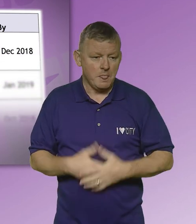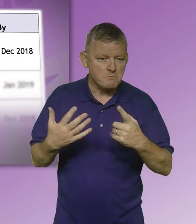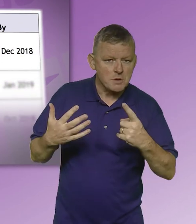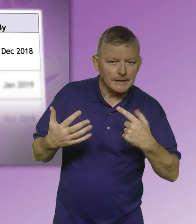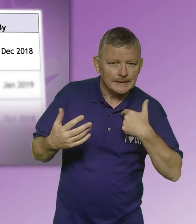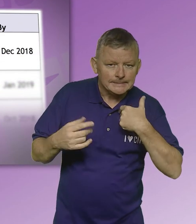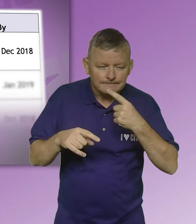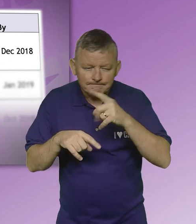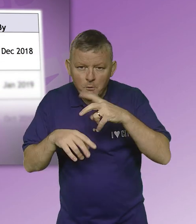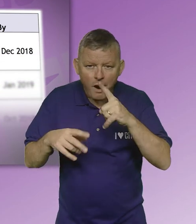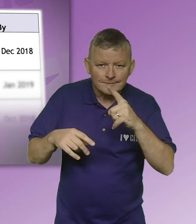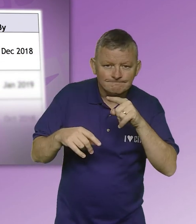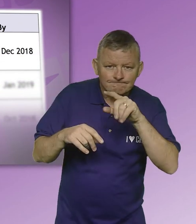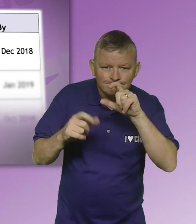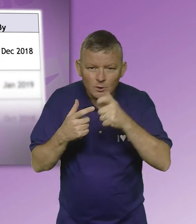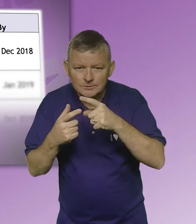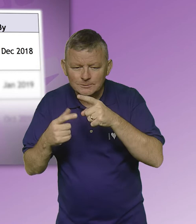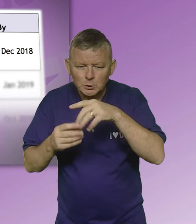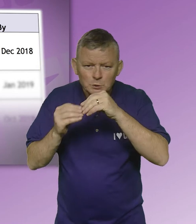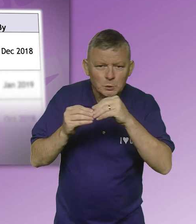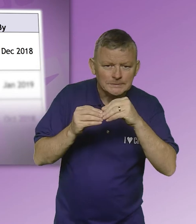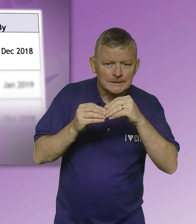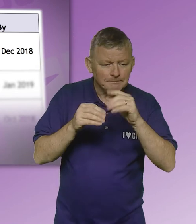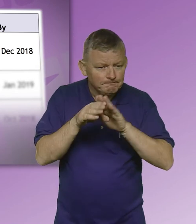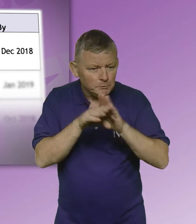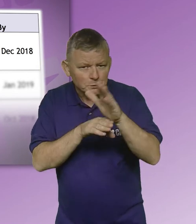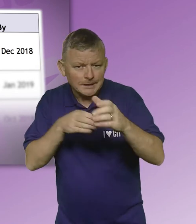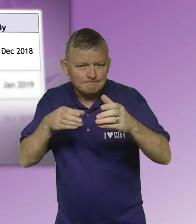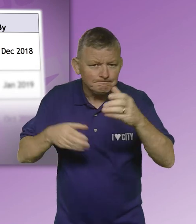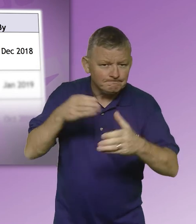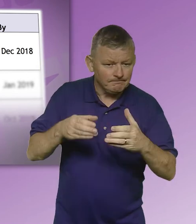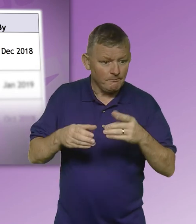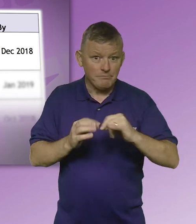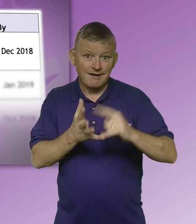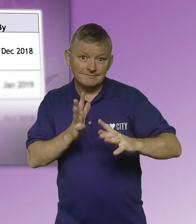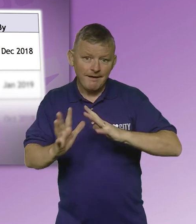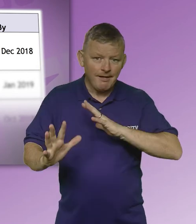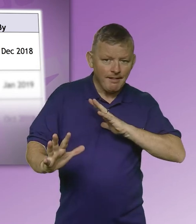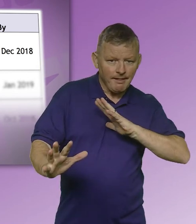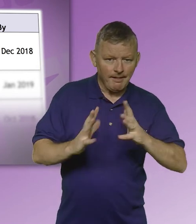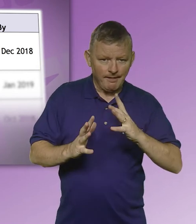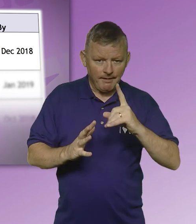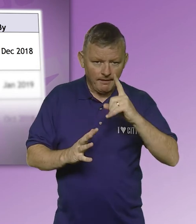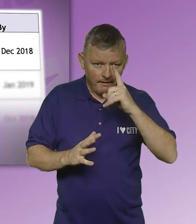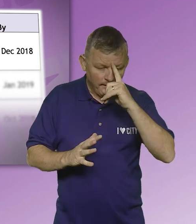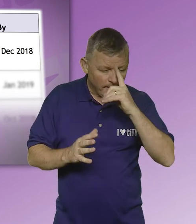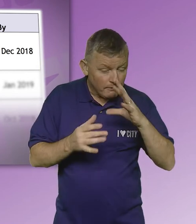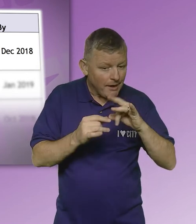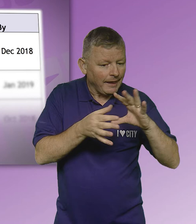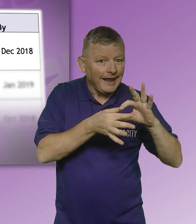Analyse existing evidence regarding students and prospective students who use BSL to establish a baseline upon